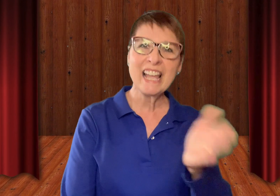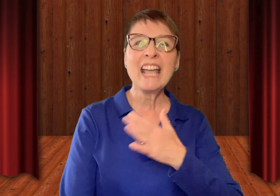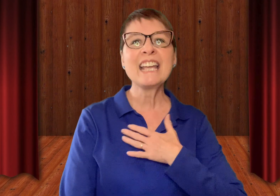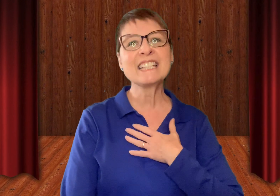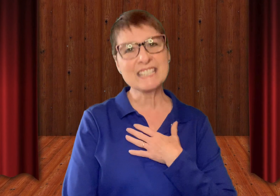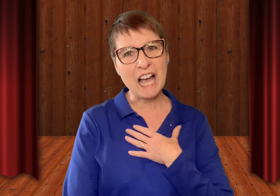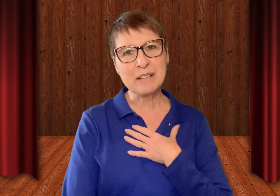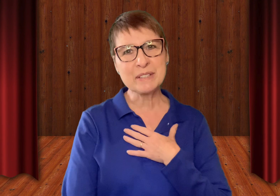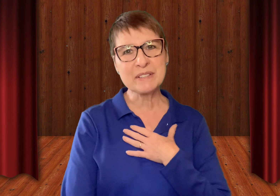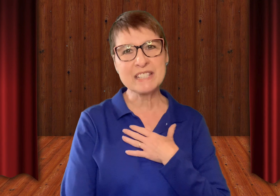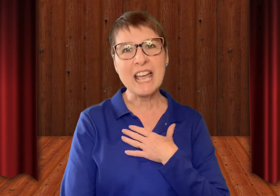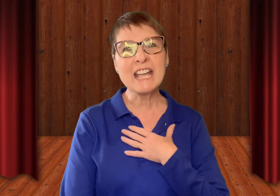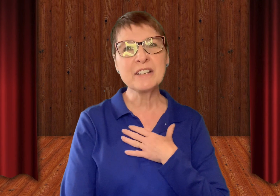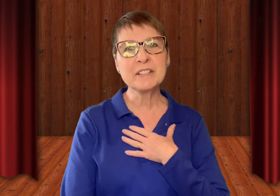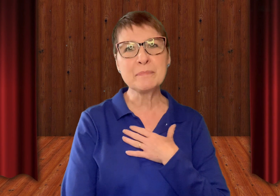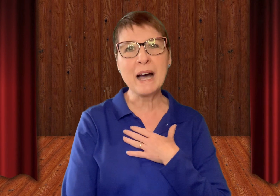It's time to say goodbye.